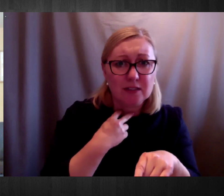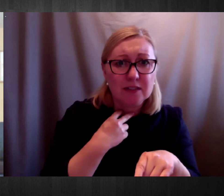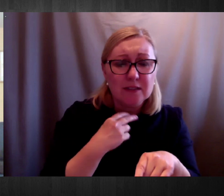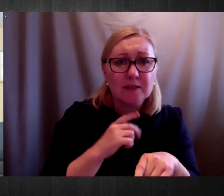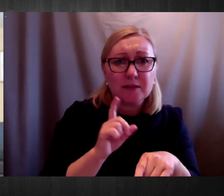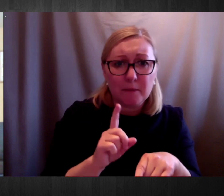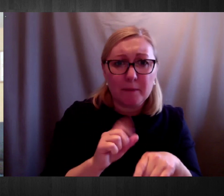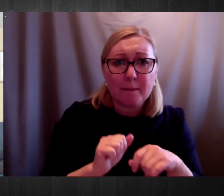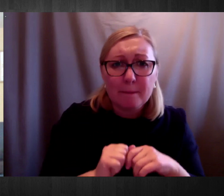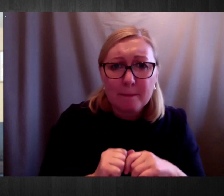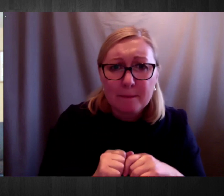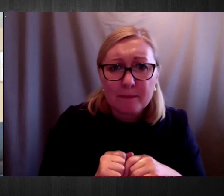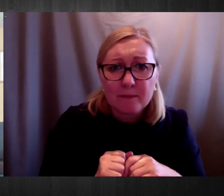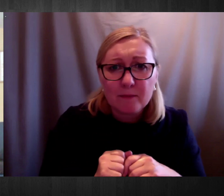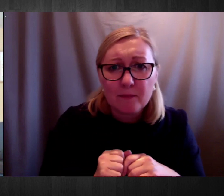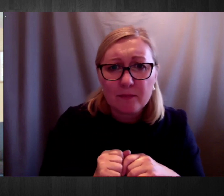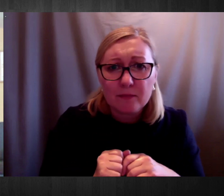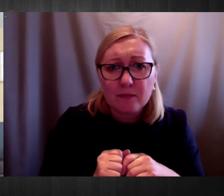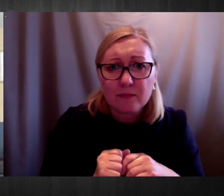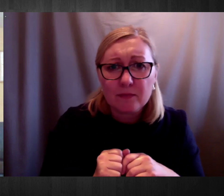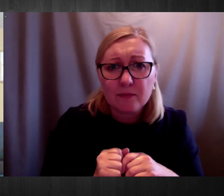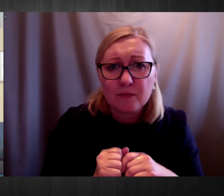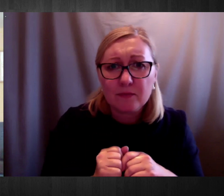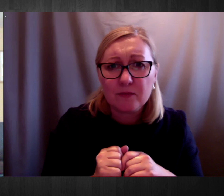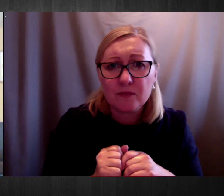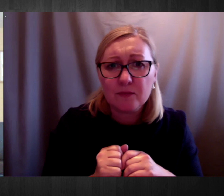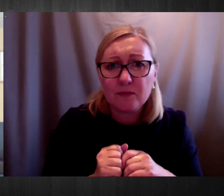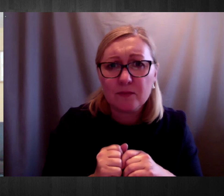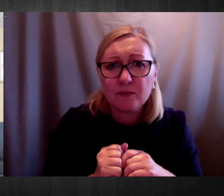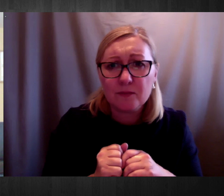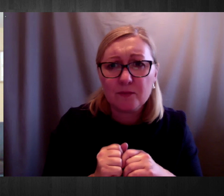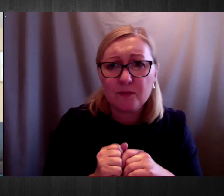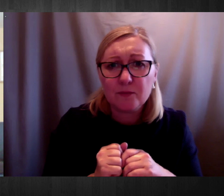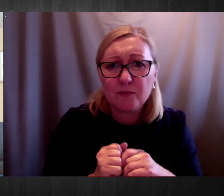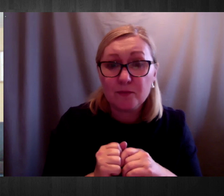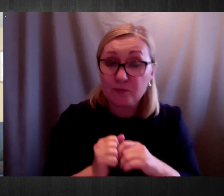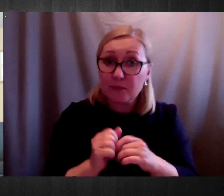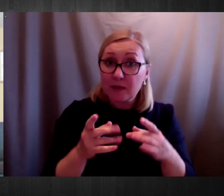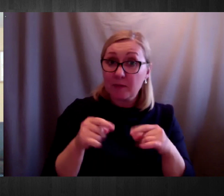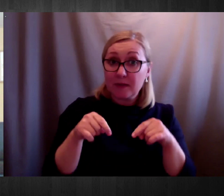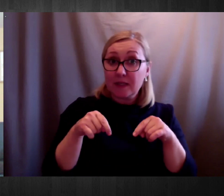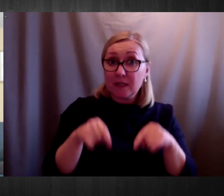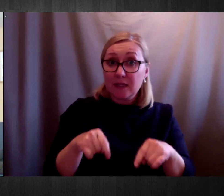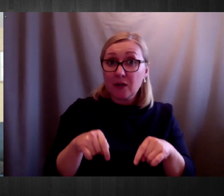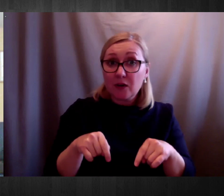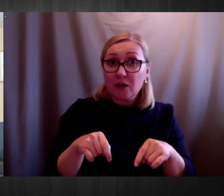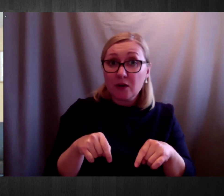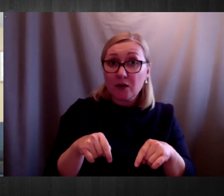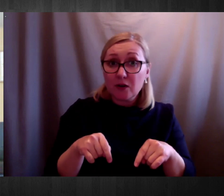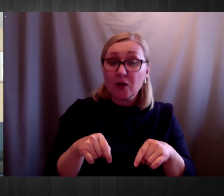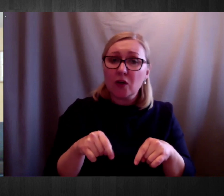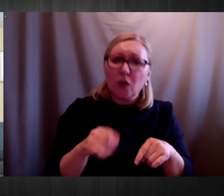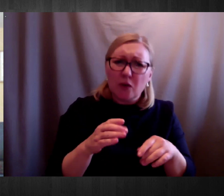Ireland, in the Republic of Ireland, we have terms like cocooning